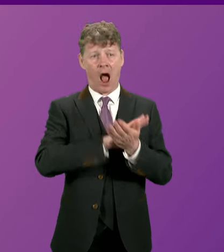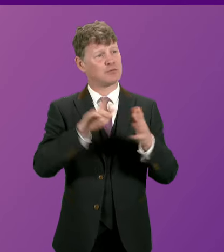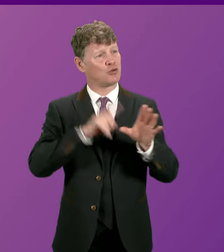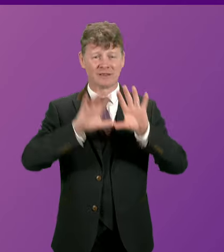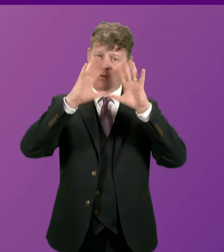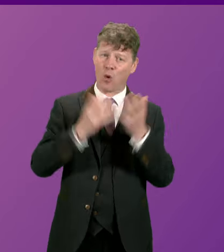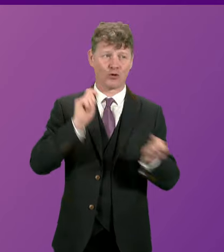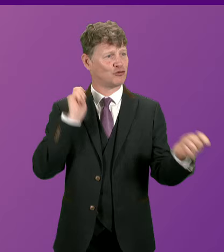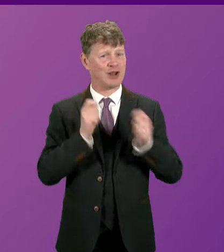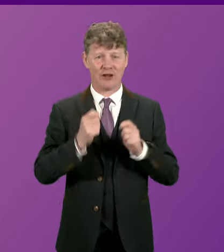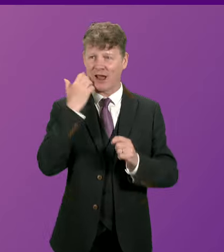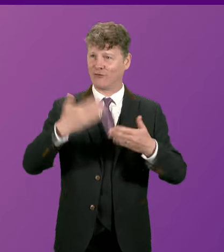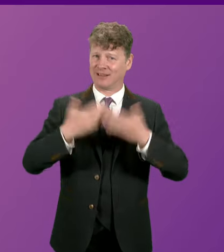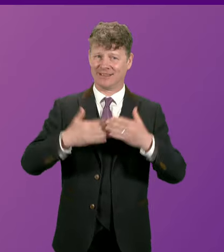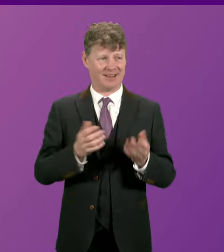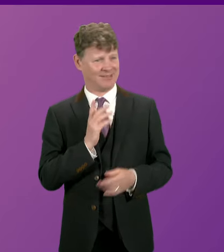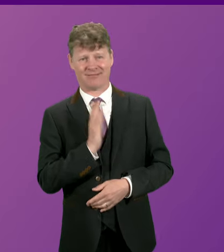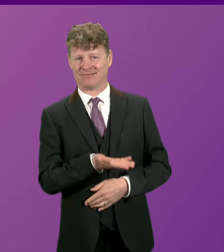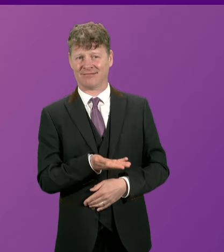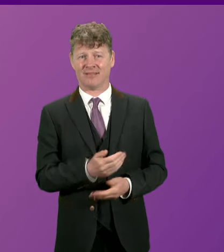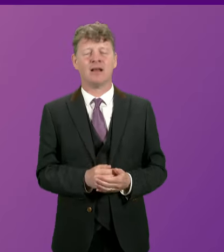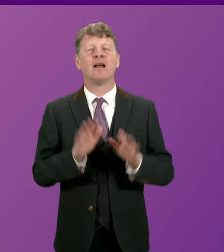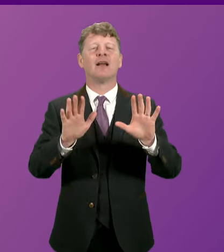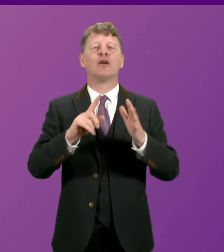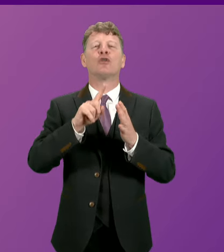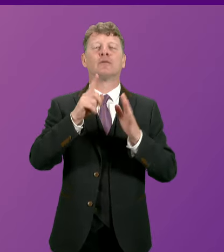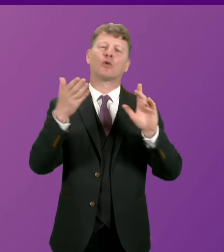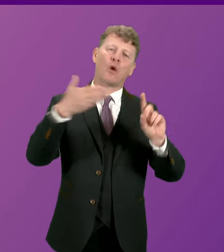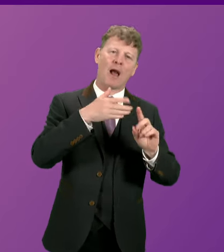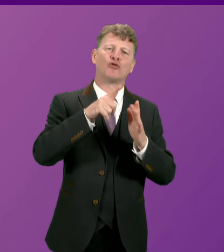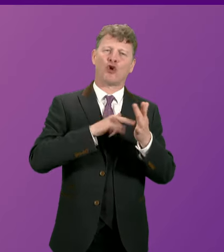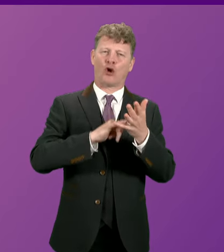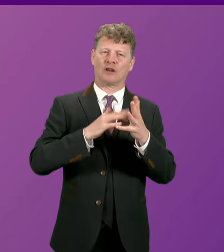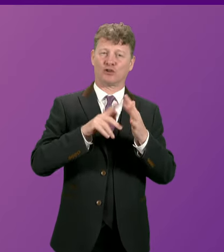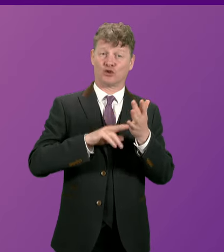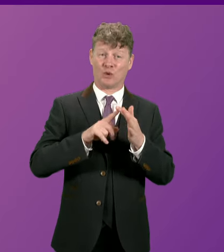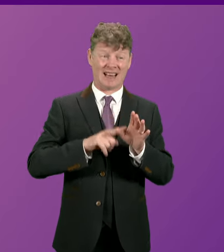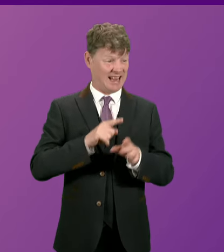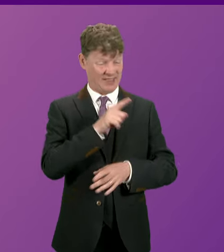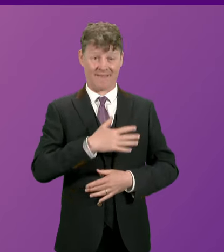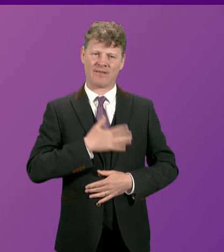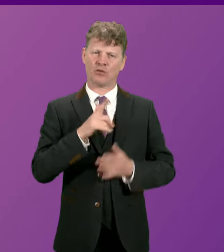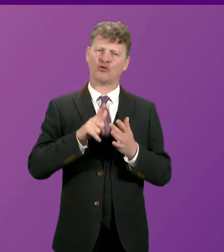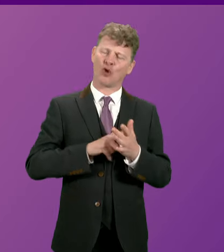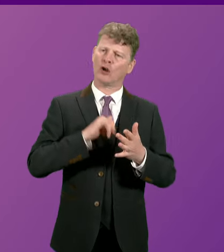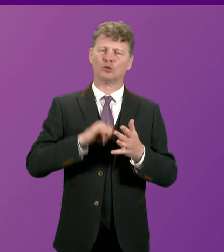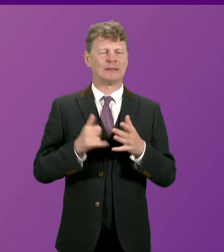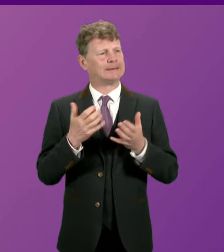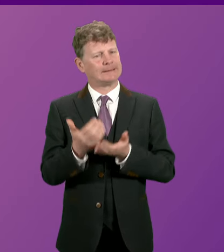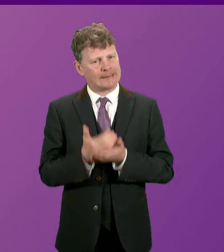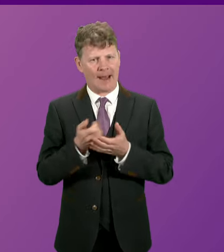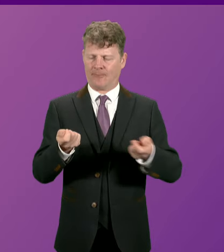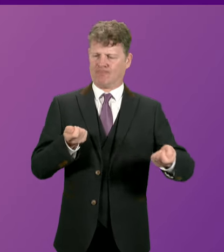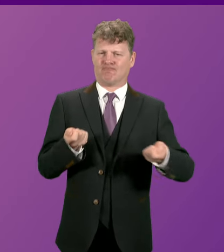Youssef. But let's go back to John Swinney. They think John Swinney is the safe pair of hands, but he has